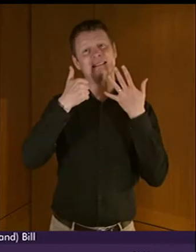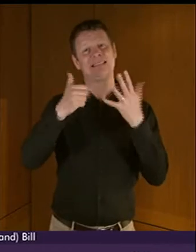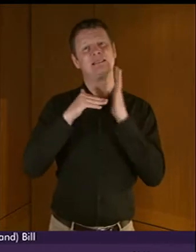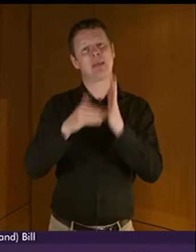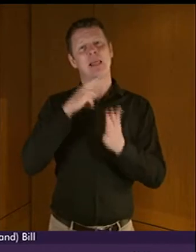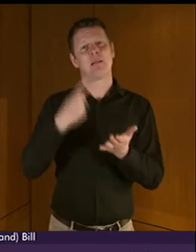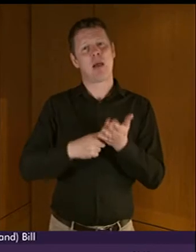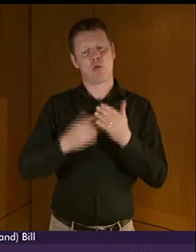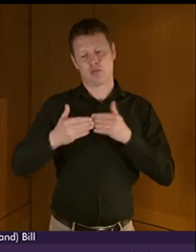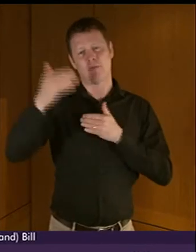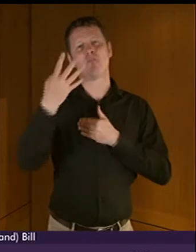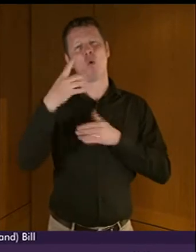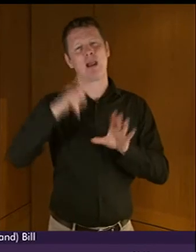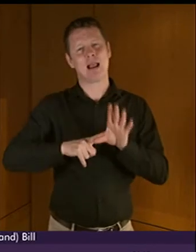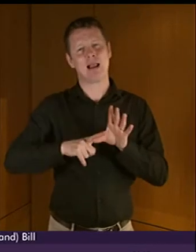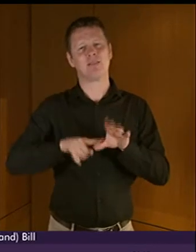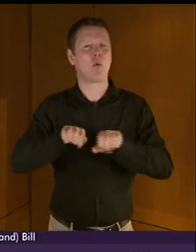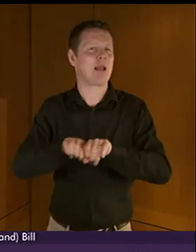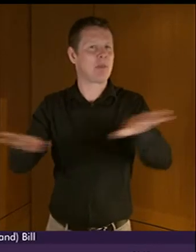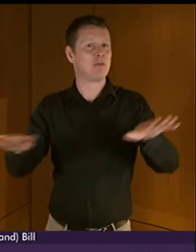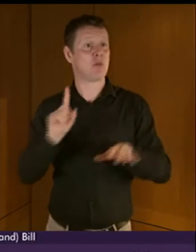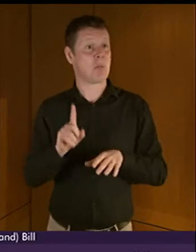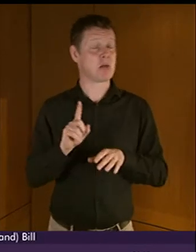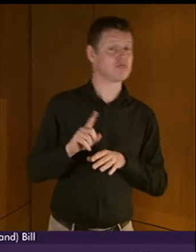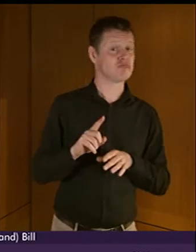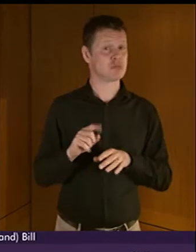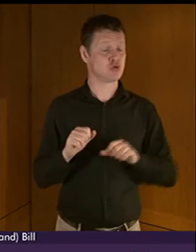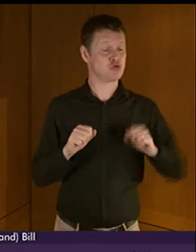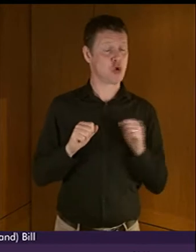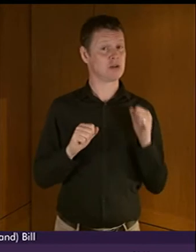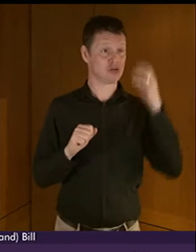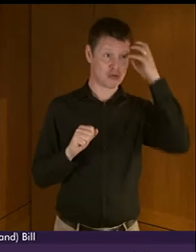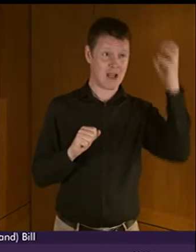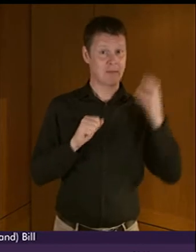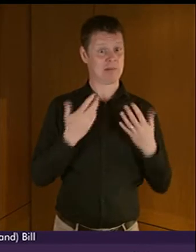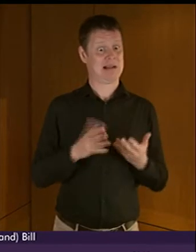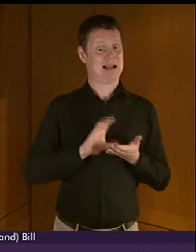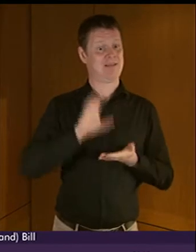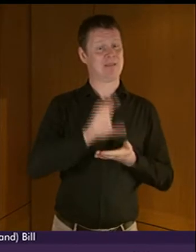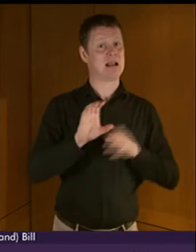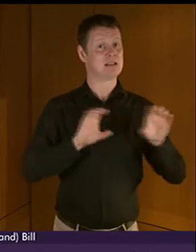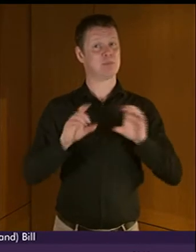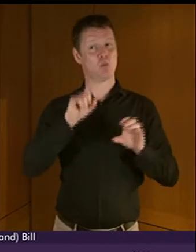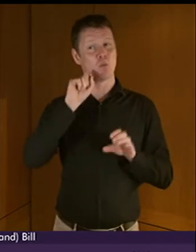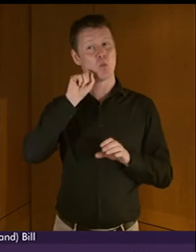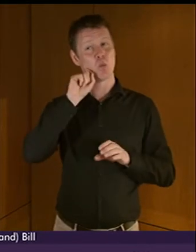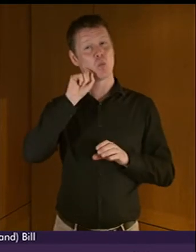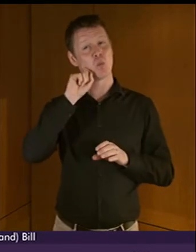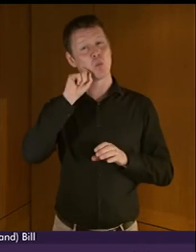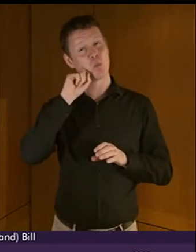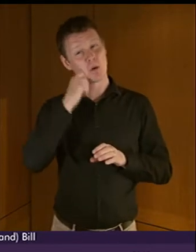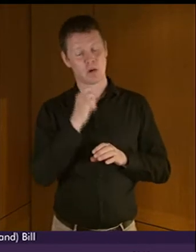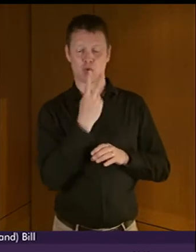four years. However, in line with current investment, the Scottish Government will likely invest around £2 million over the period of